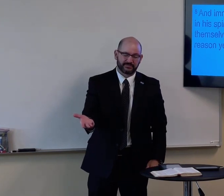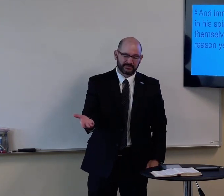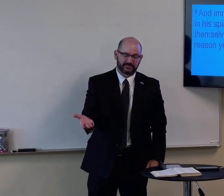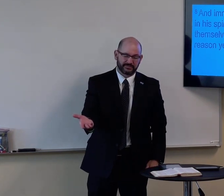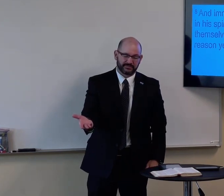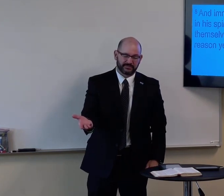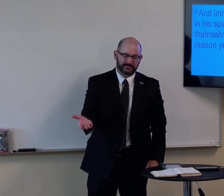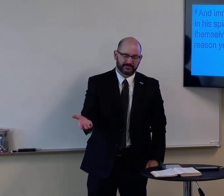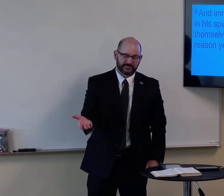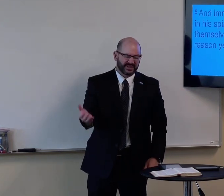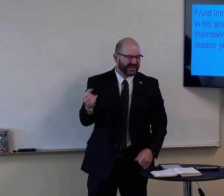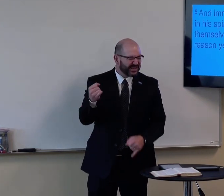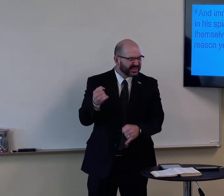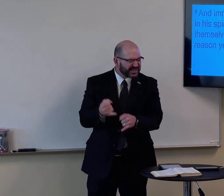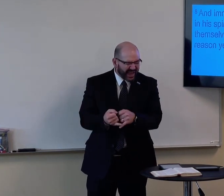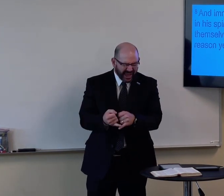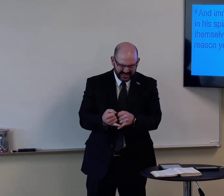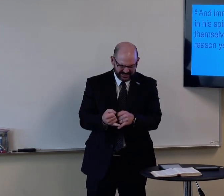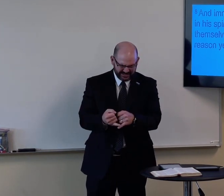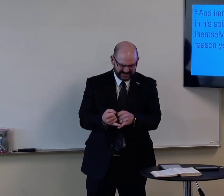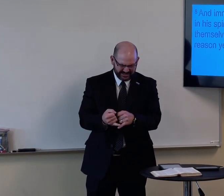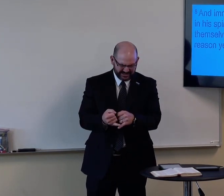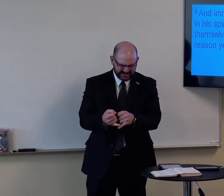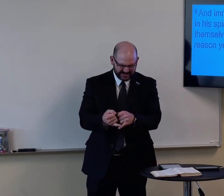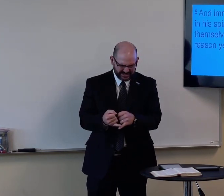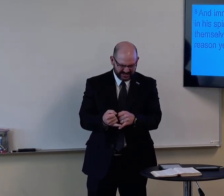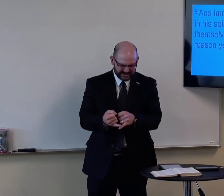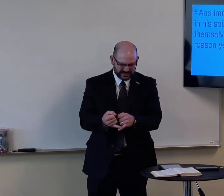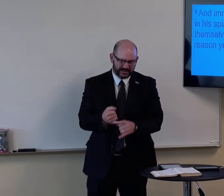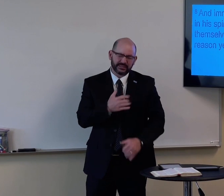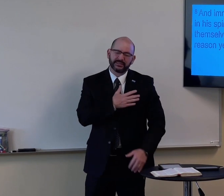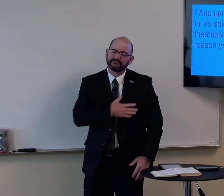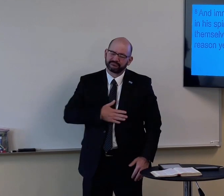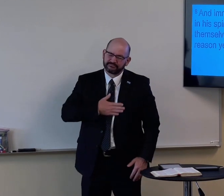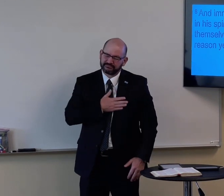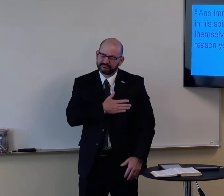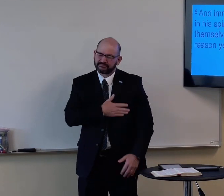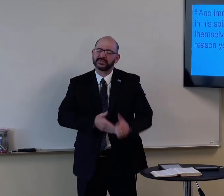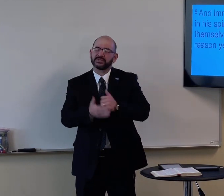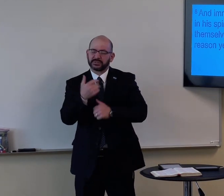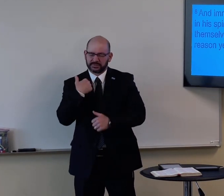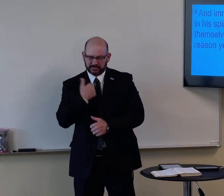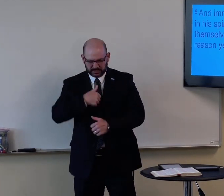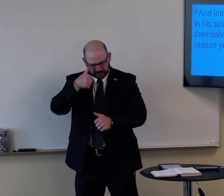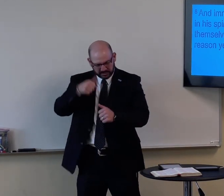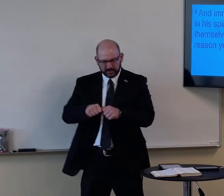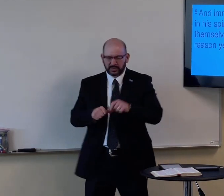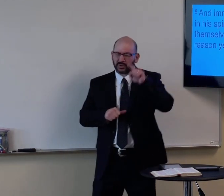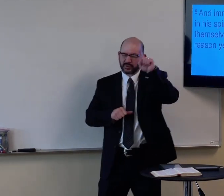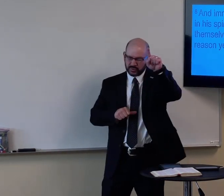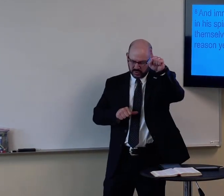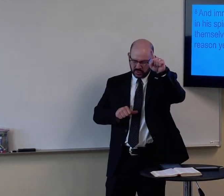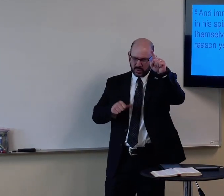Jesus healed him. That was the last thing that he did. So please help us to remember